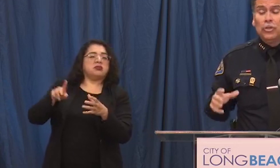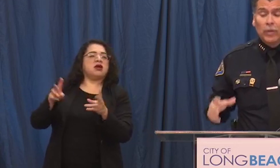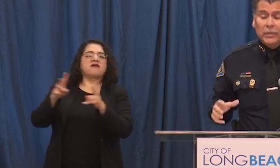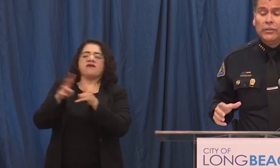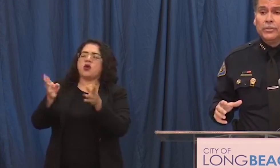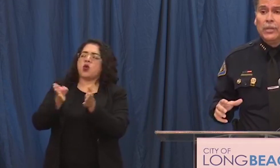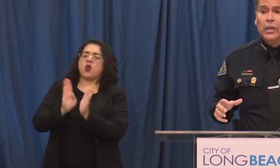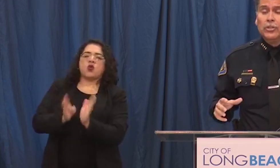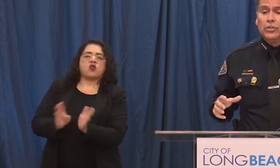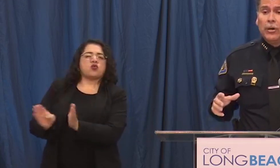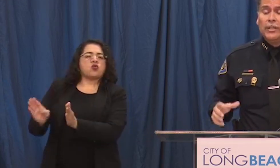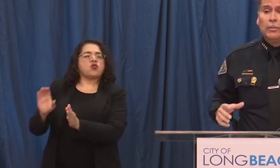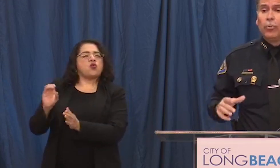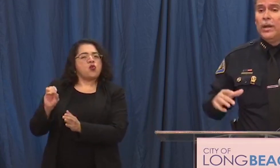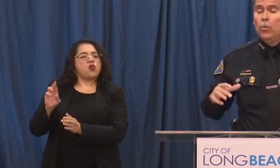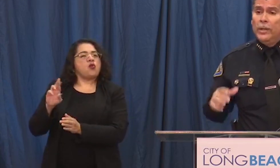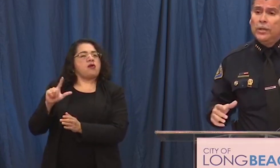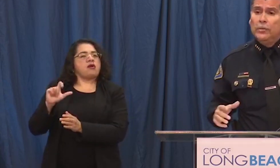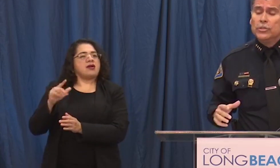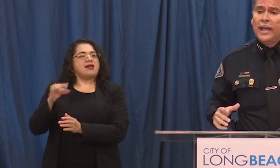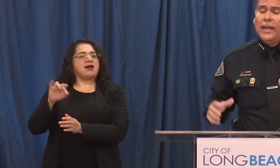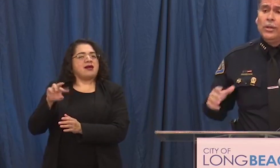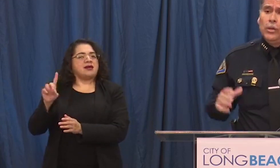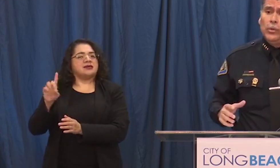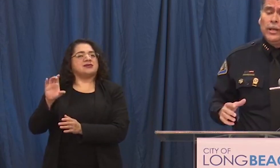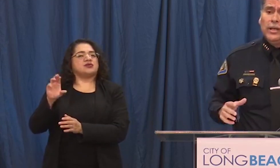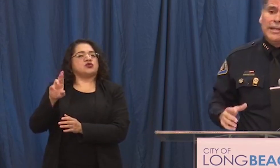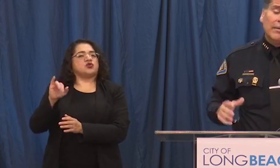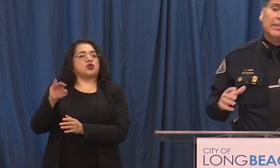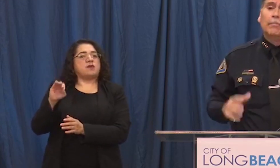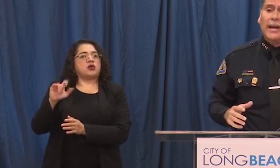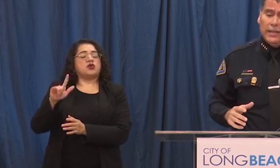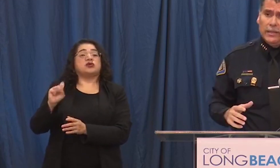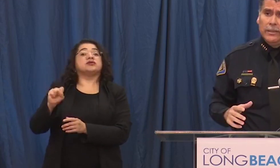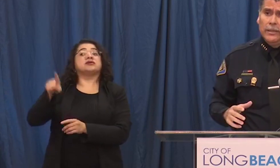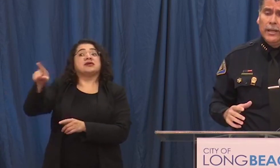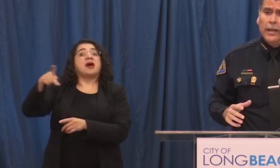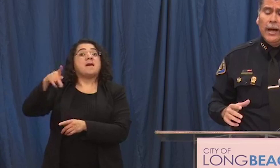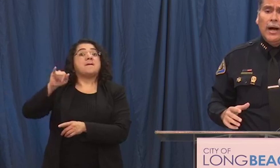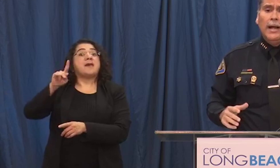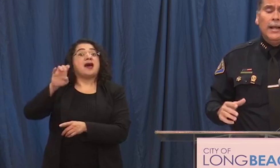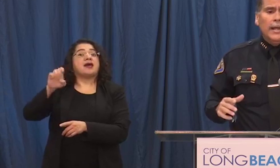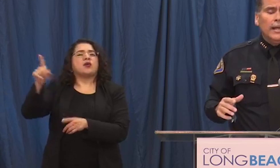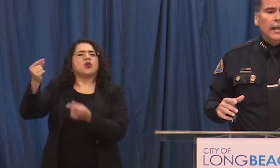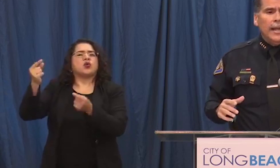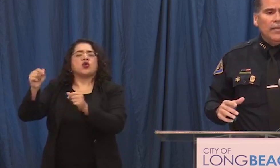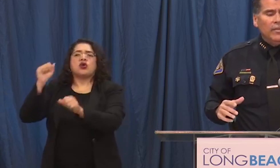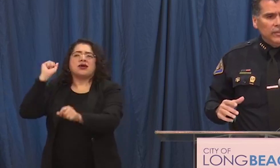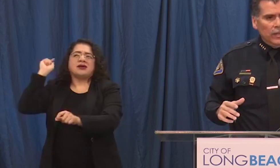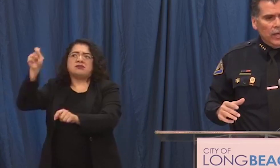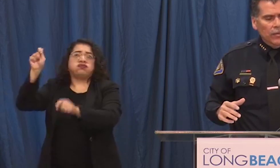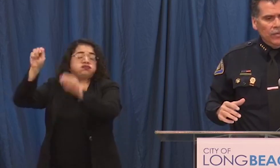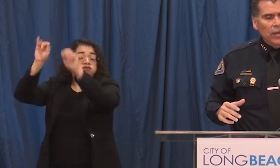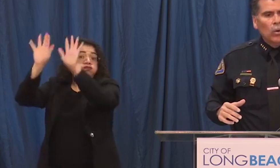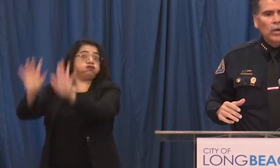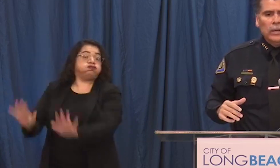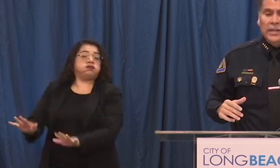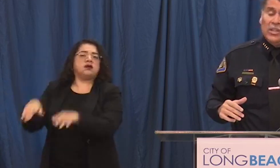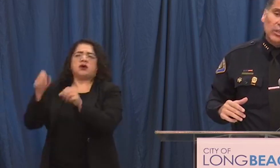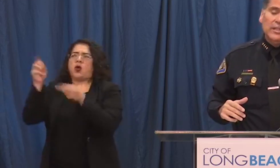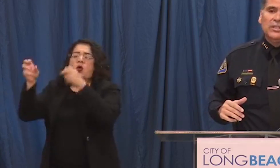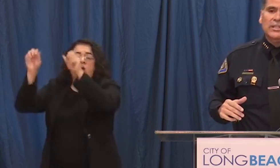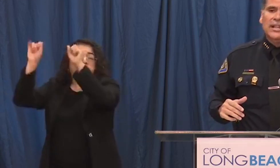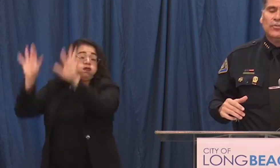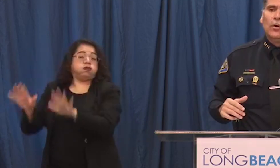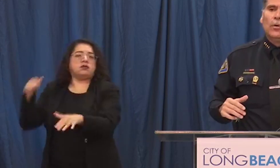organized criminals started to break windows and loot down at the pike uh they were